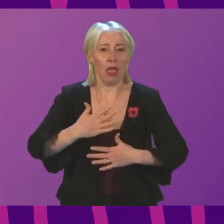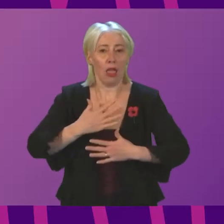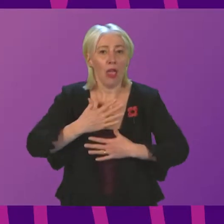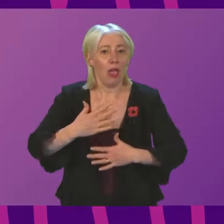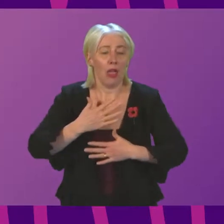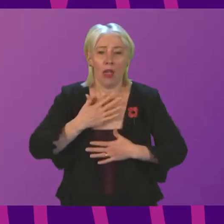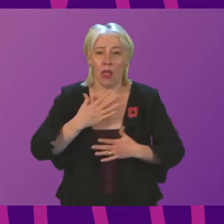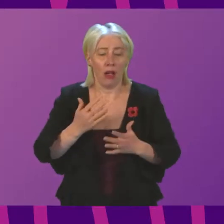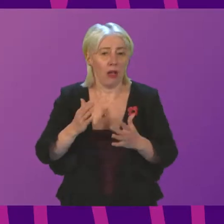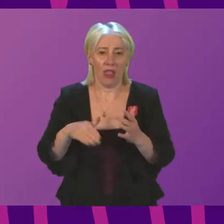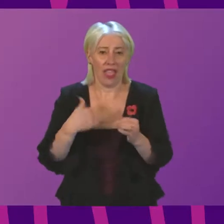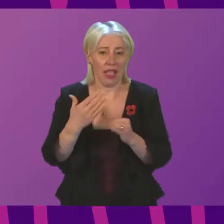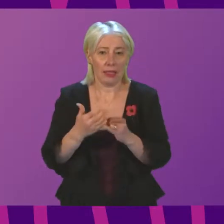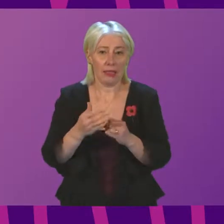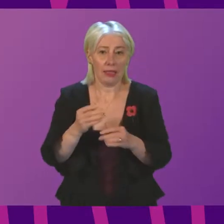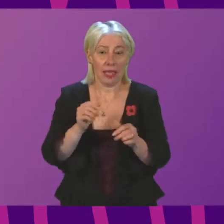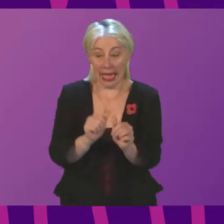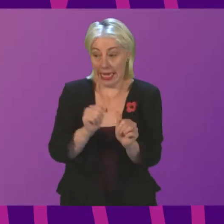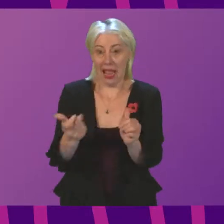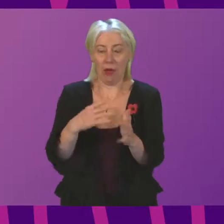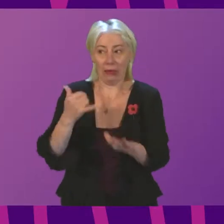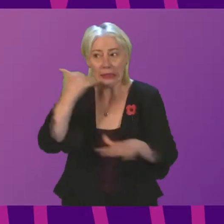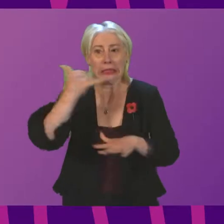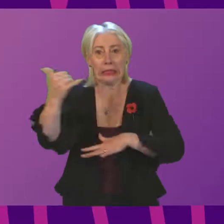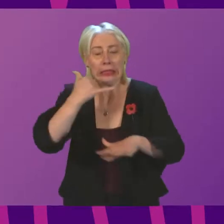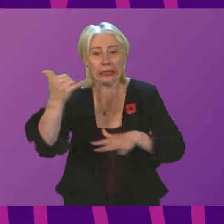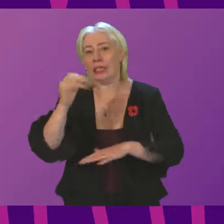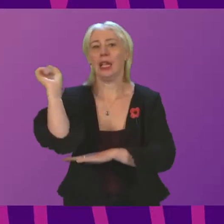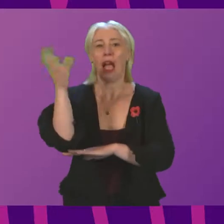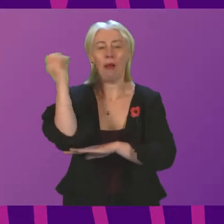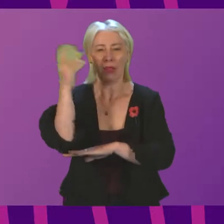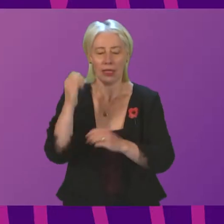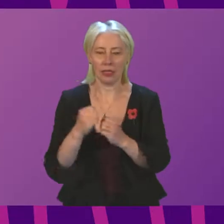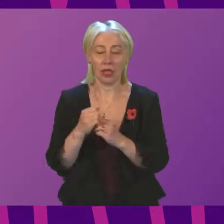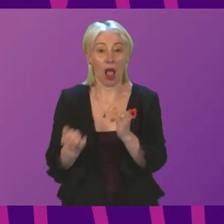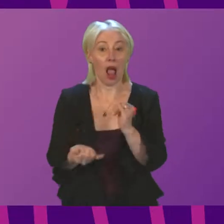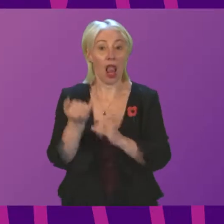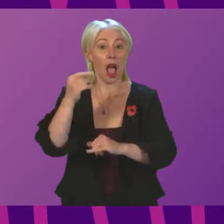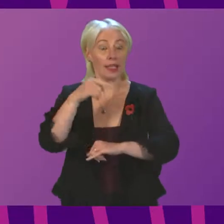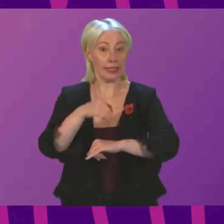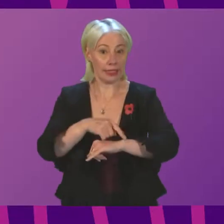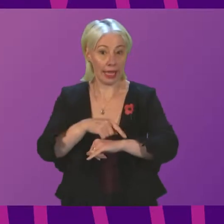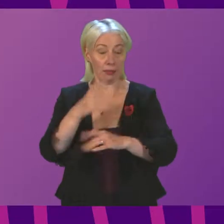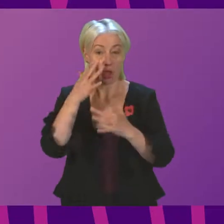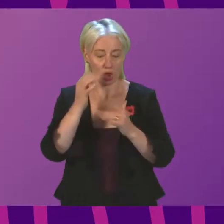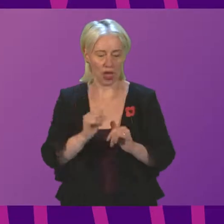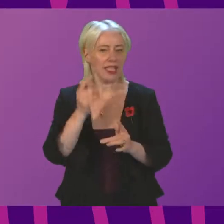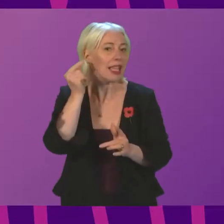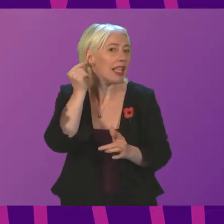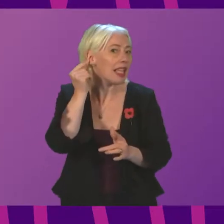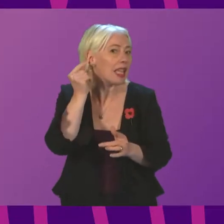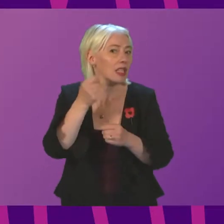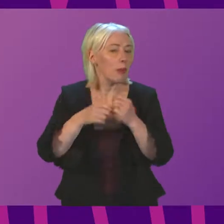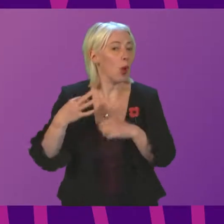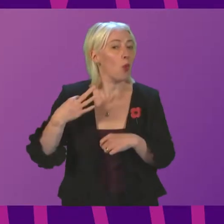A neighbour repeatedly called for an ambulance, and the final time they checked on Richard, they saw his ears had turned white and